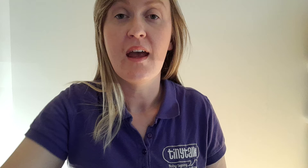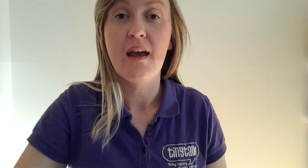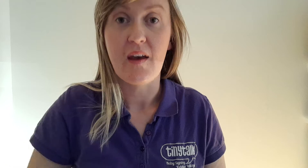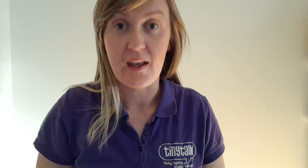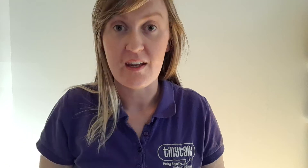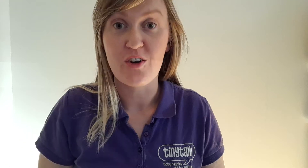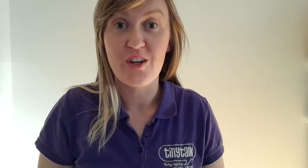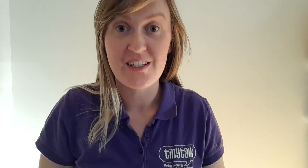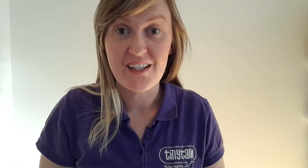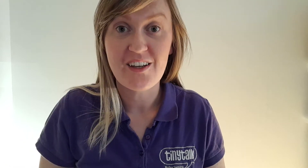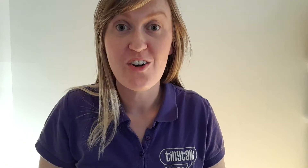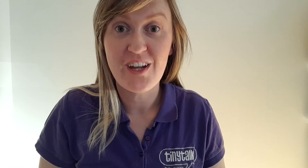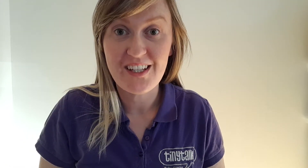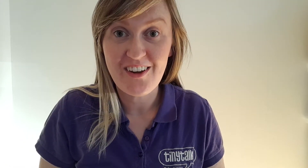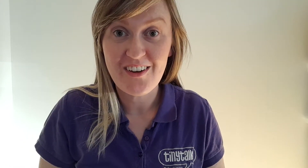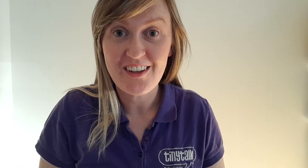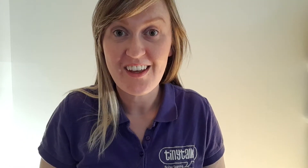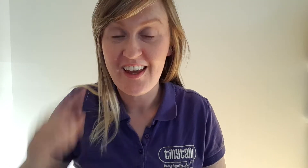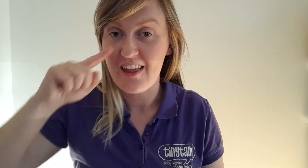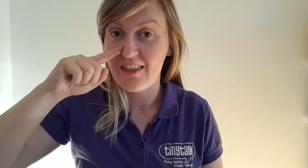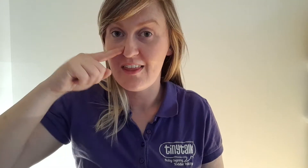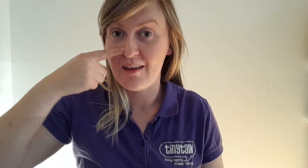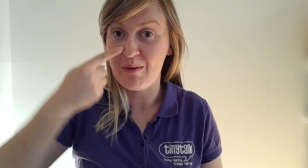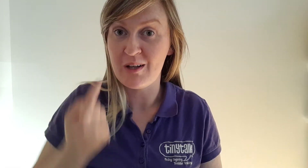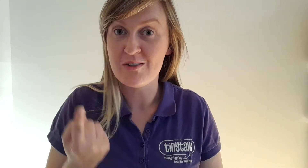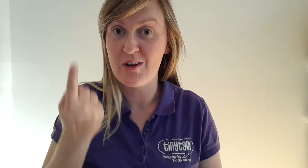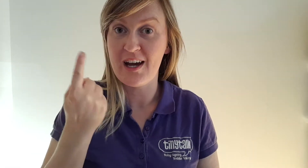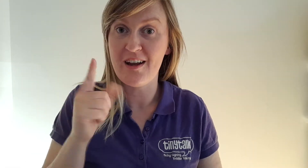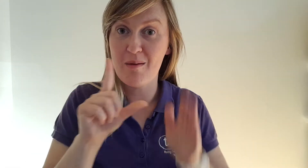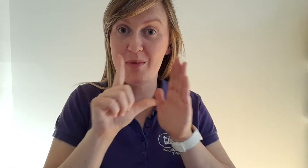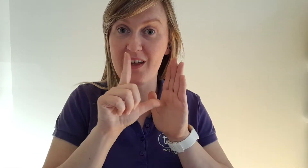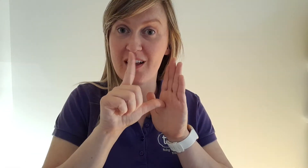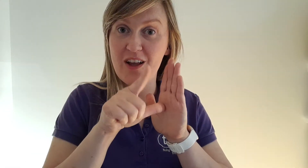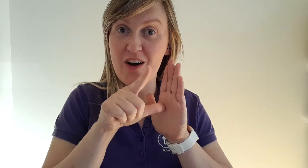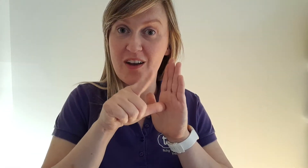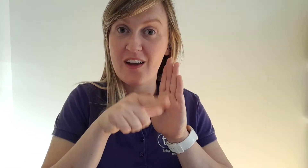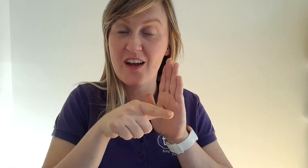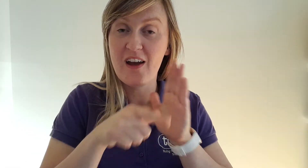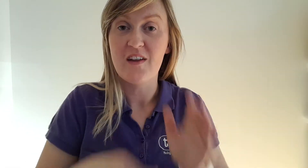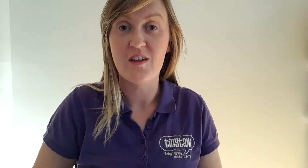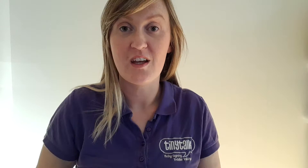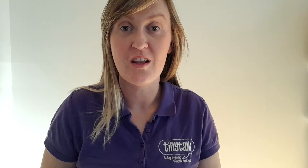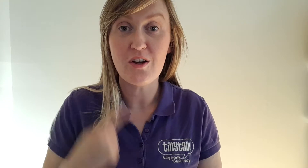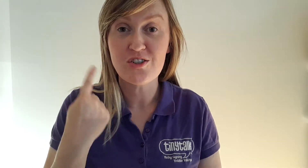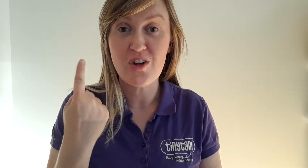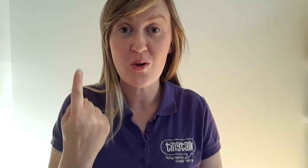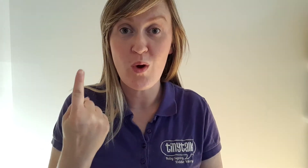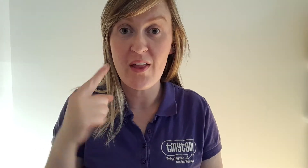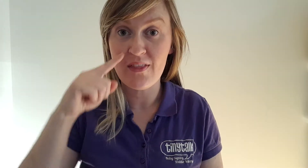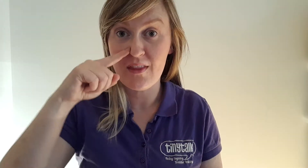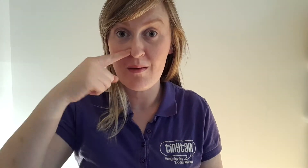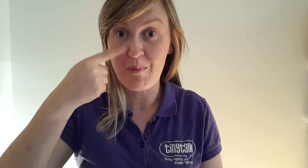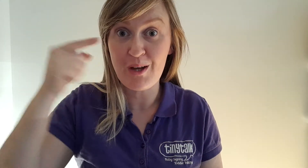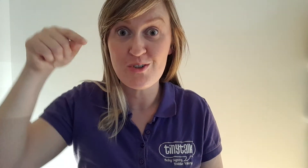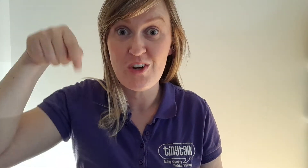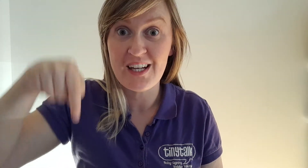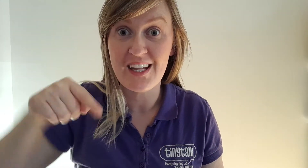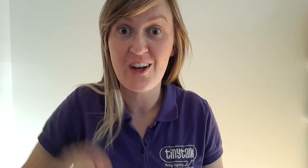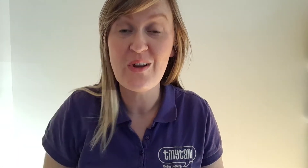Hickory dickory dock, the mouse ran up the clock. The clock struck one, the mouse ran down.